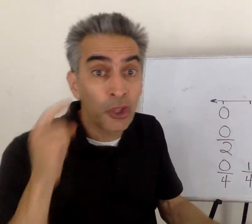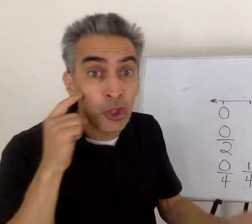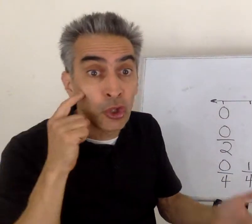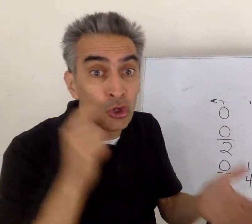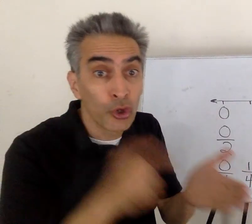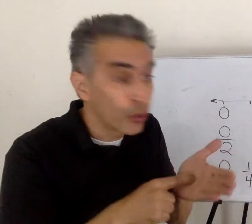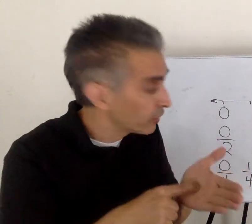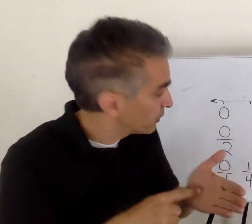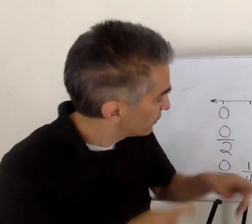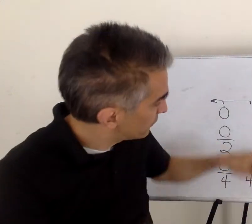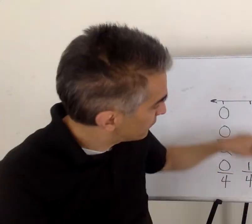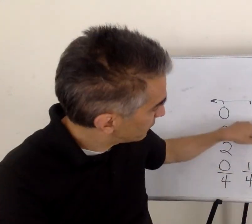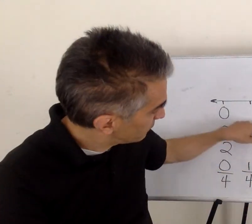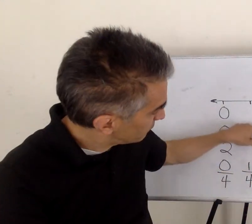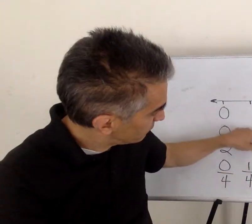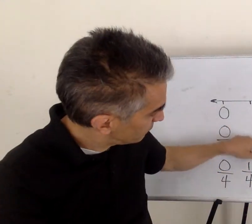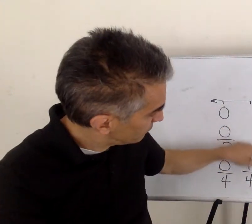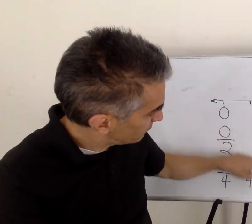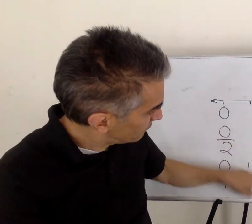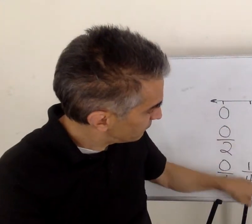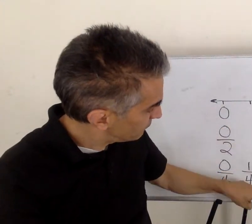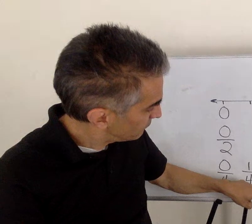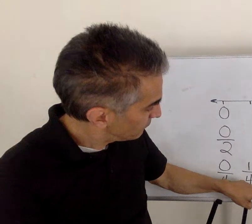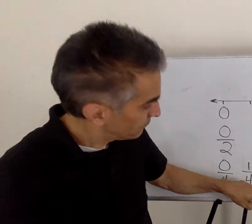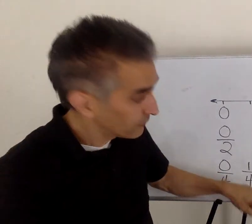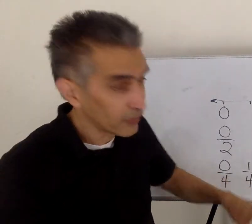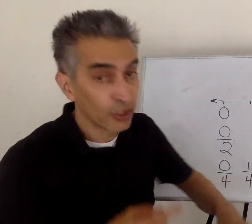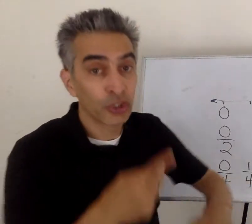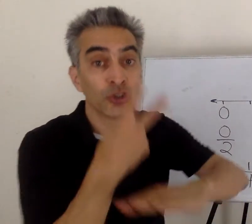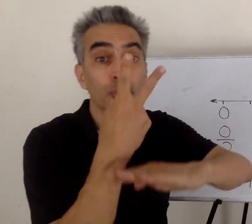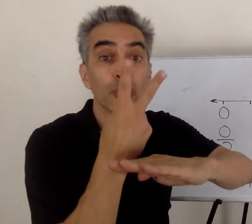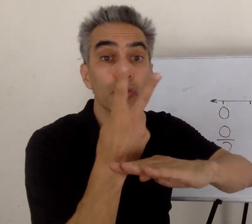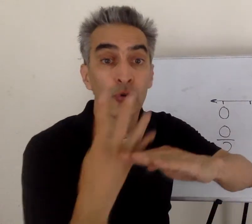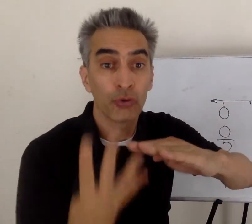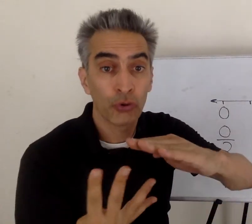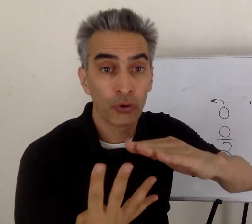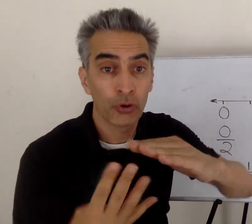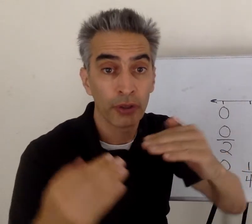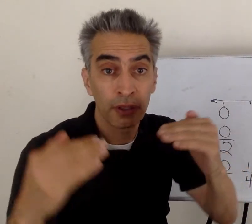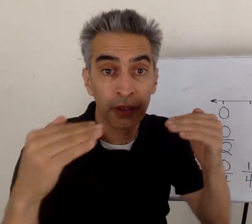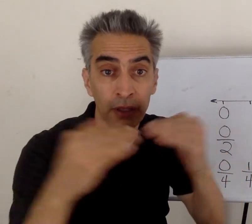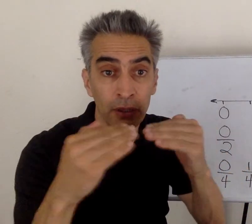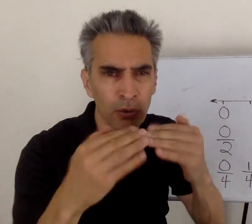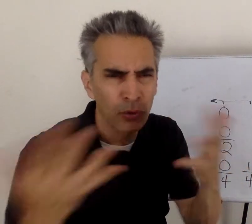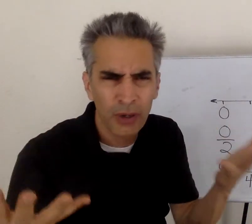one two-fourths equals